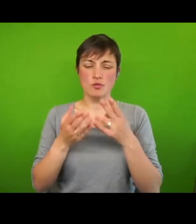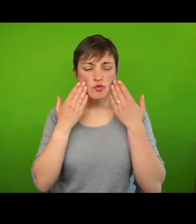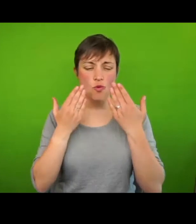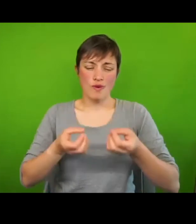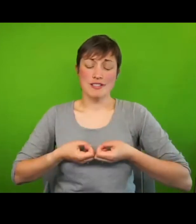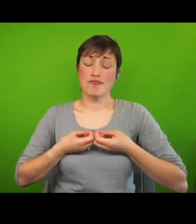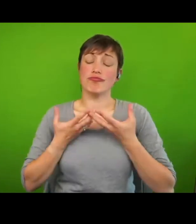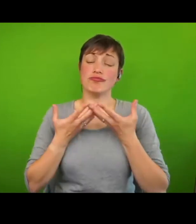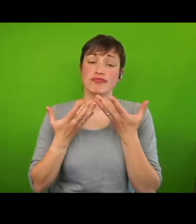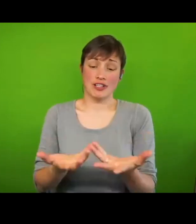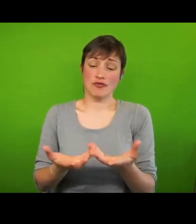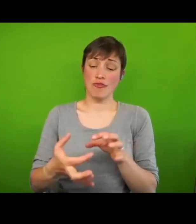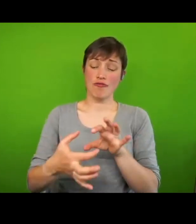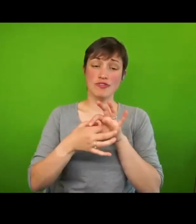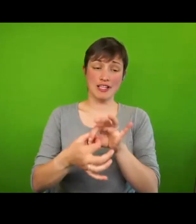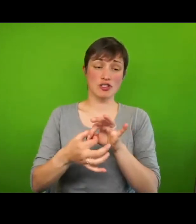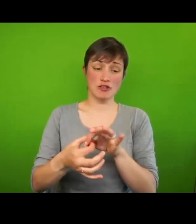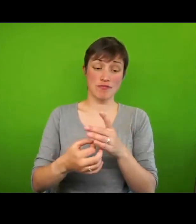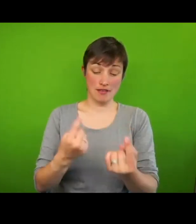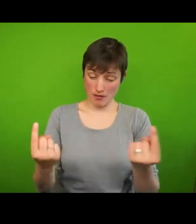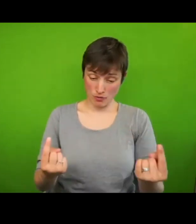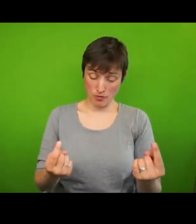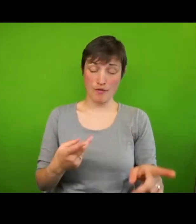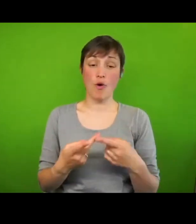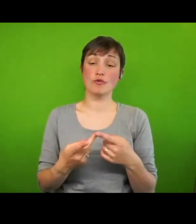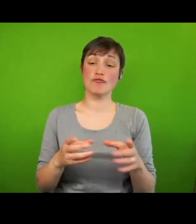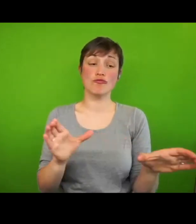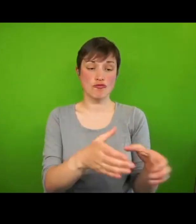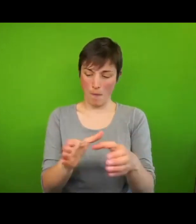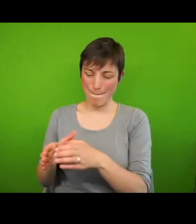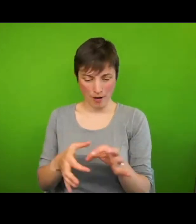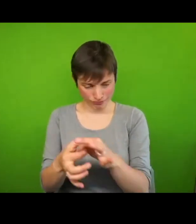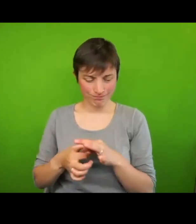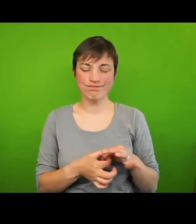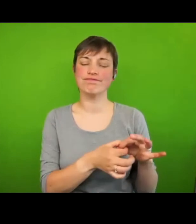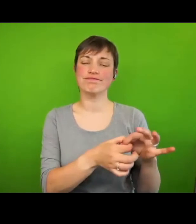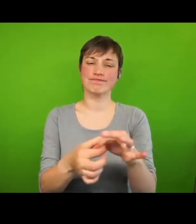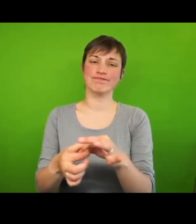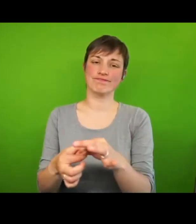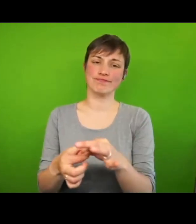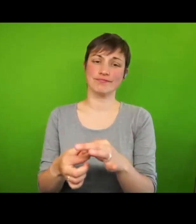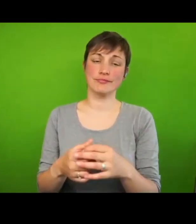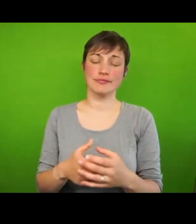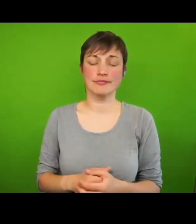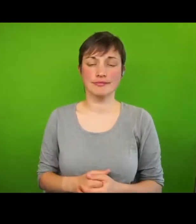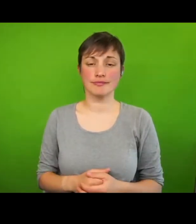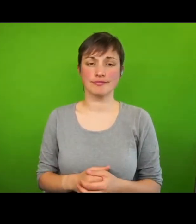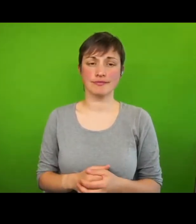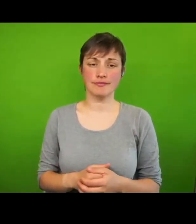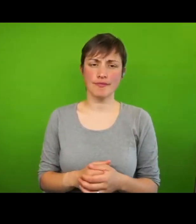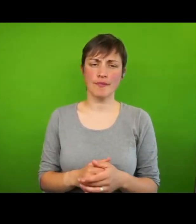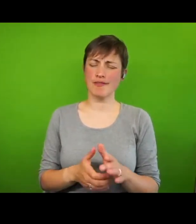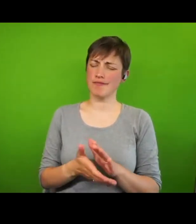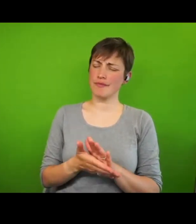of relationships between individuals and groups that we value. In this way, they help to counteract poverty as a shameful